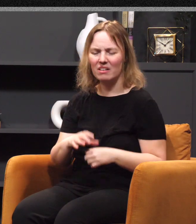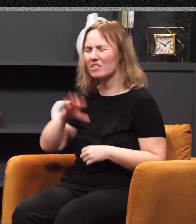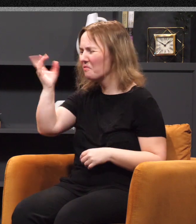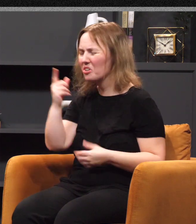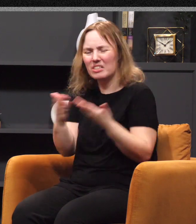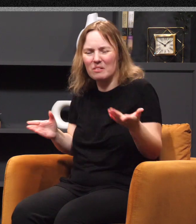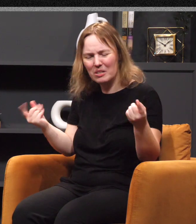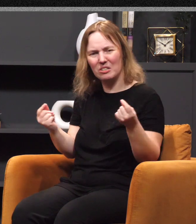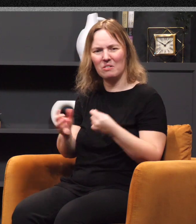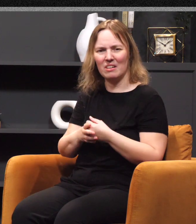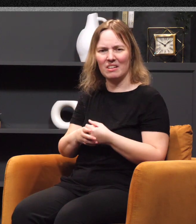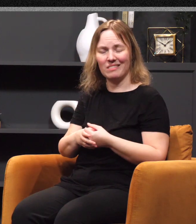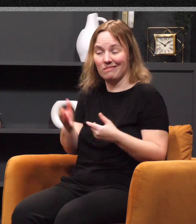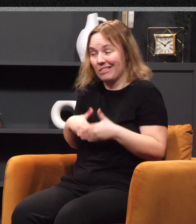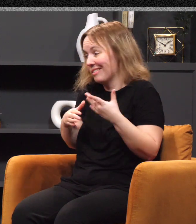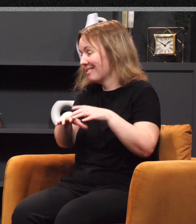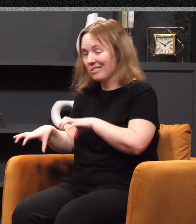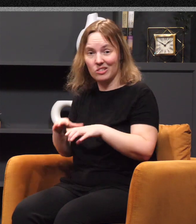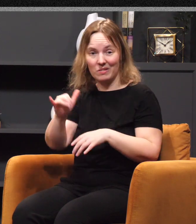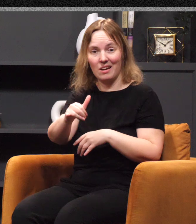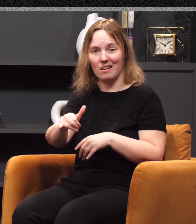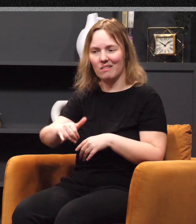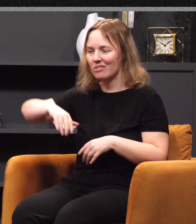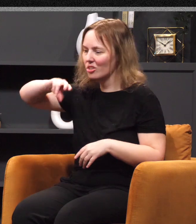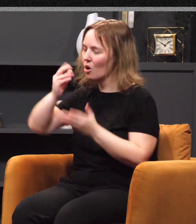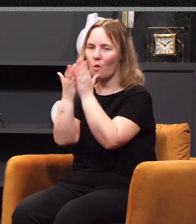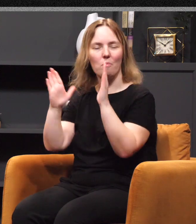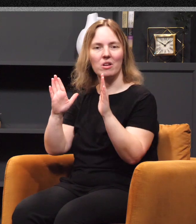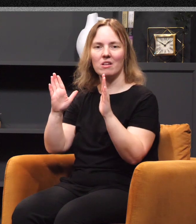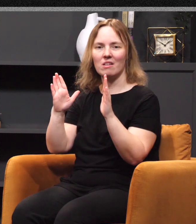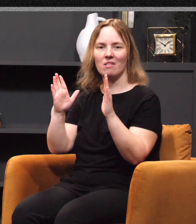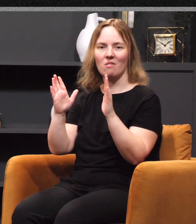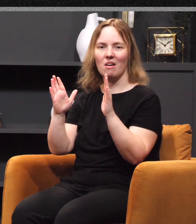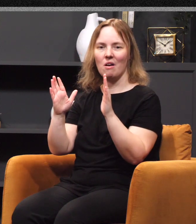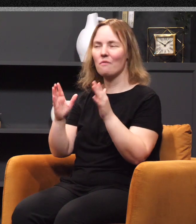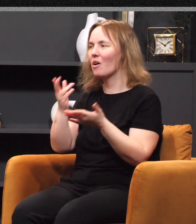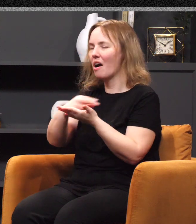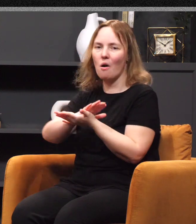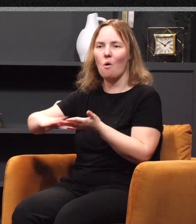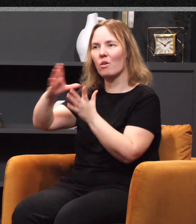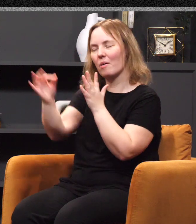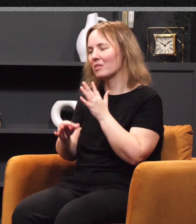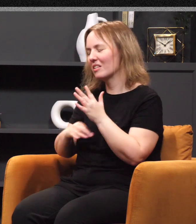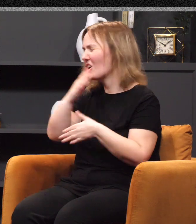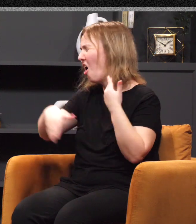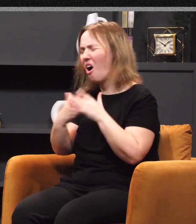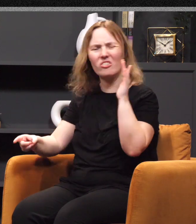we do. And in doing that, what happens? We have no open door for a divine option. It's just negativity. And